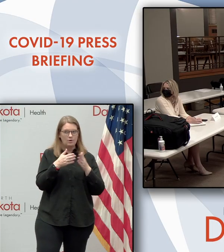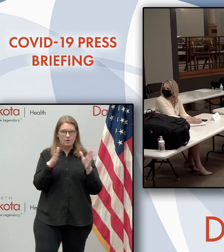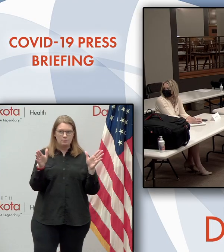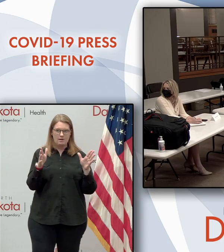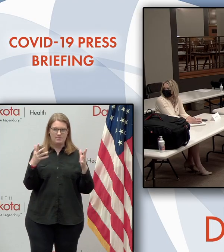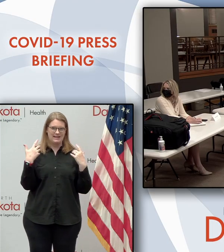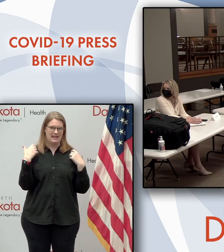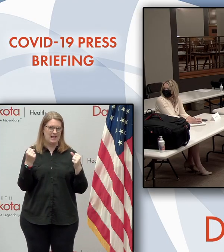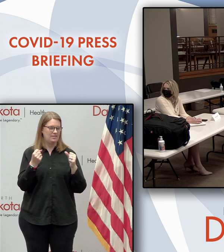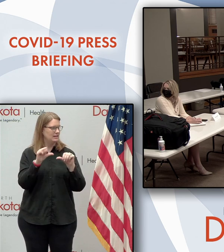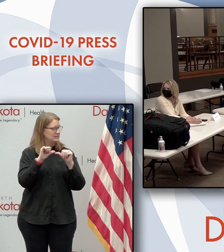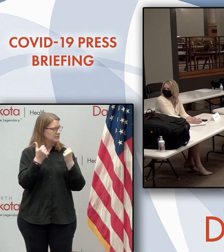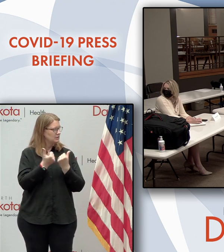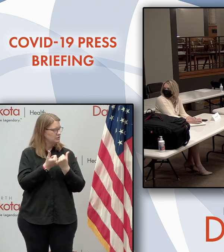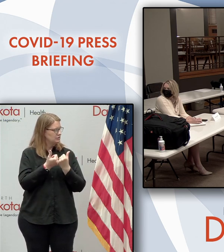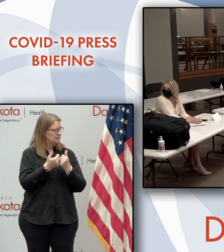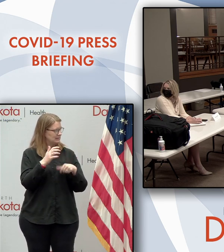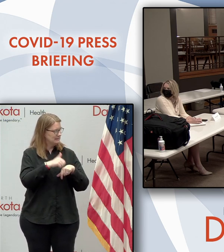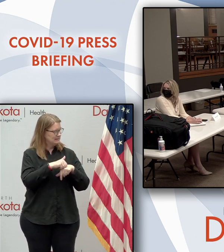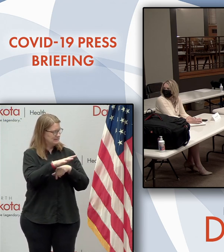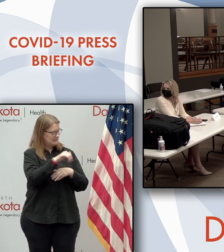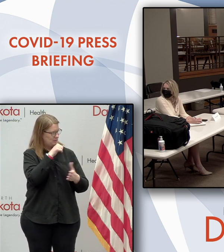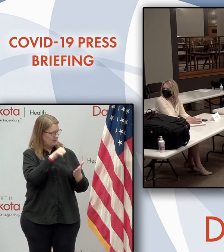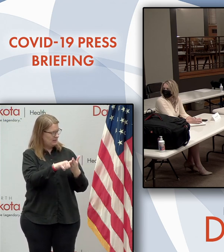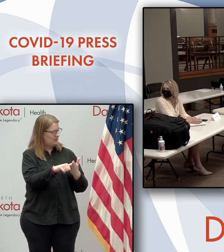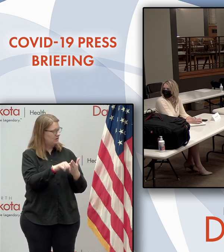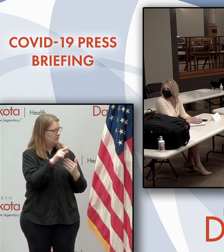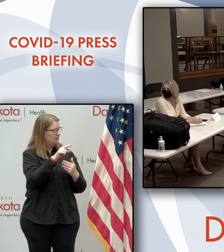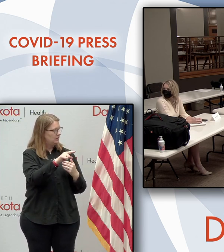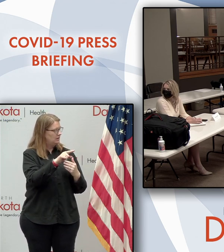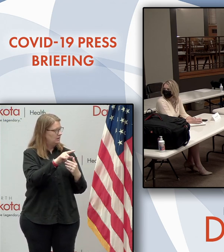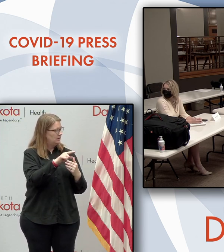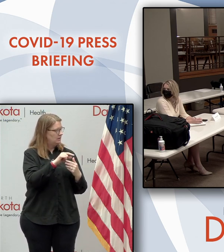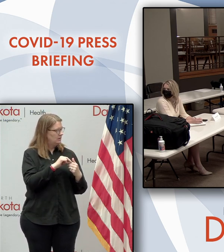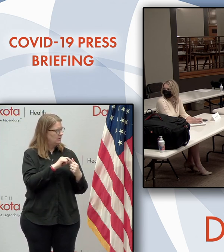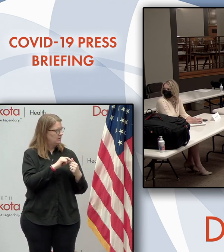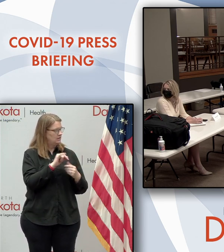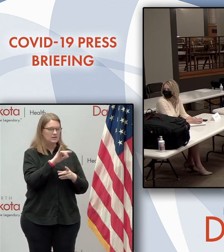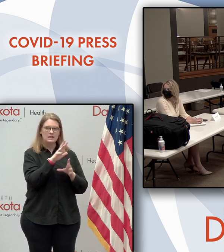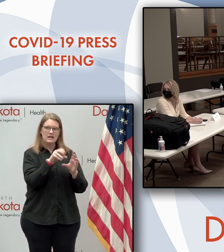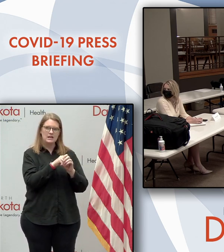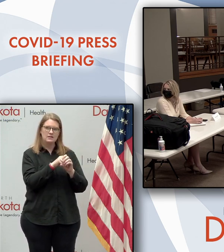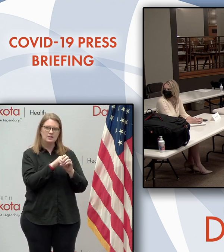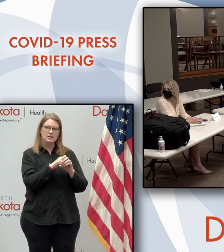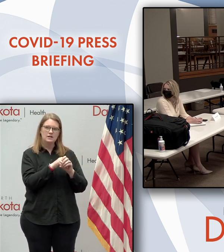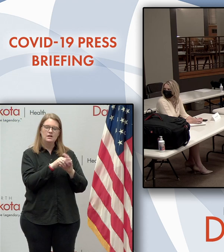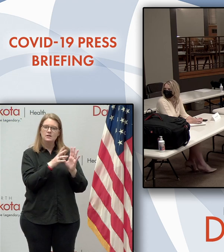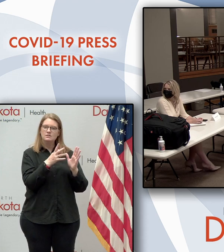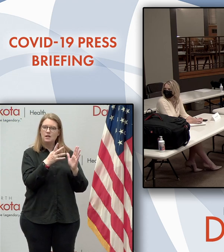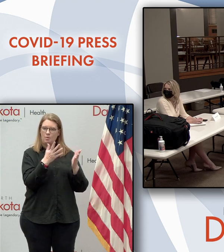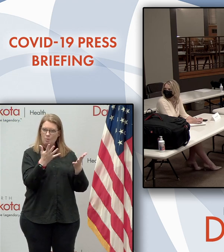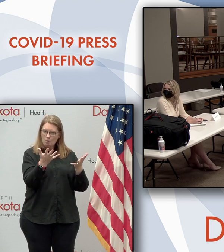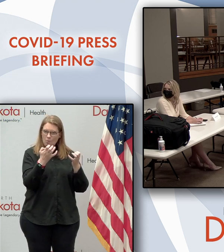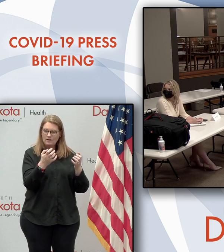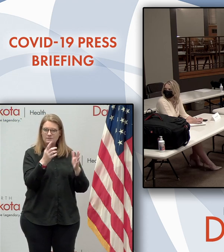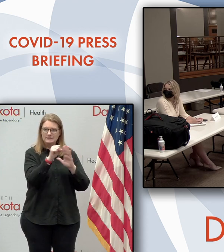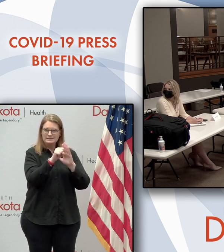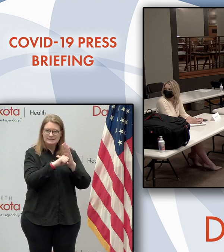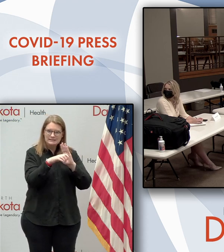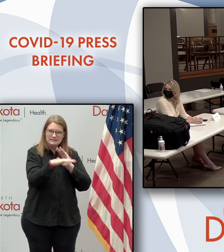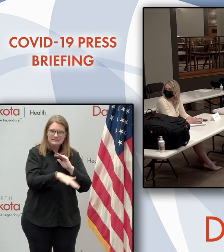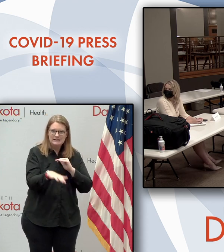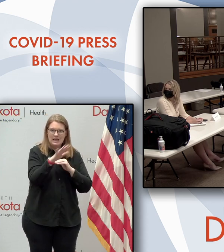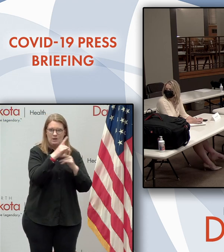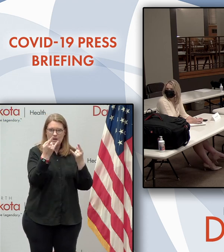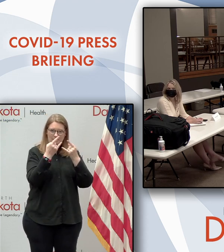Health Association late last week sent you a letter on Governor Burgum. And in it, they called for a statewide mask mandate. They say personal